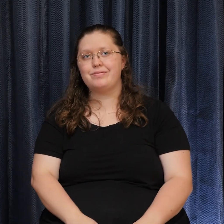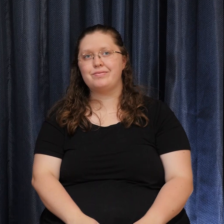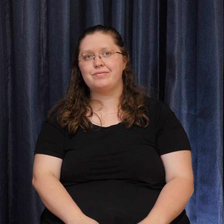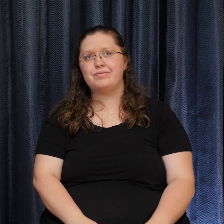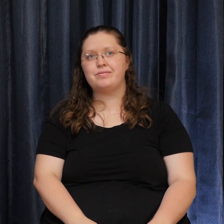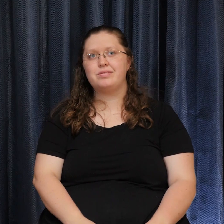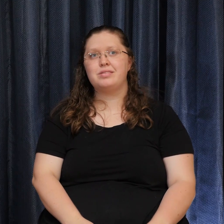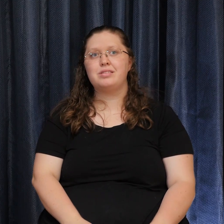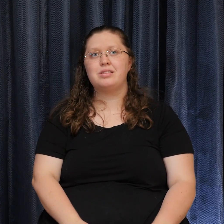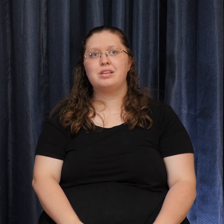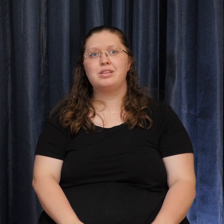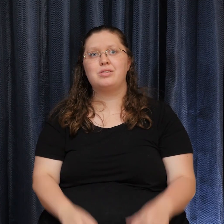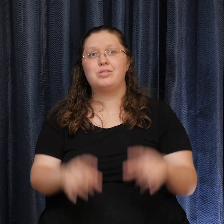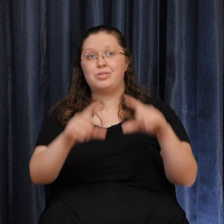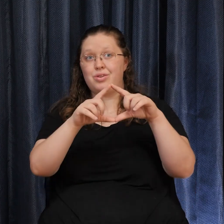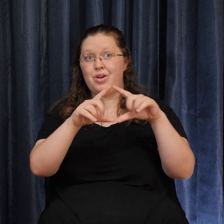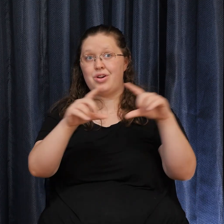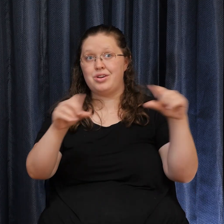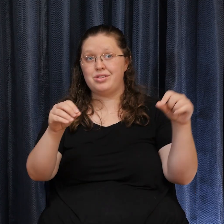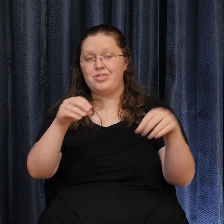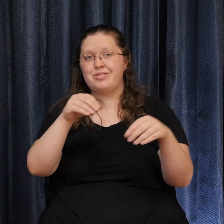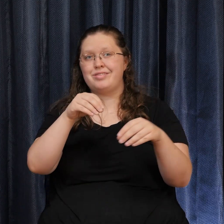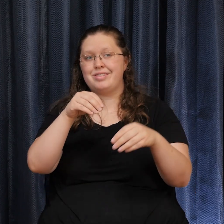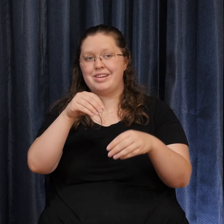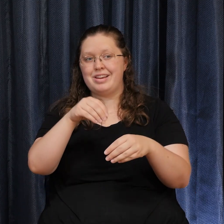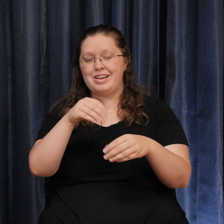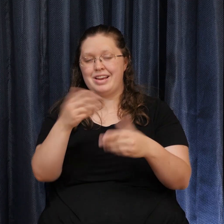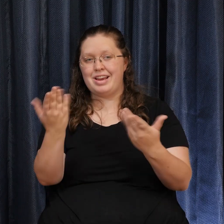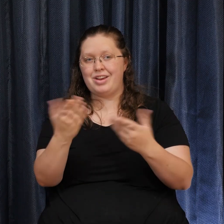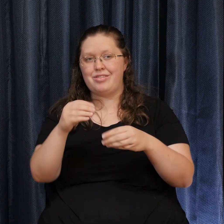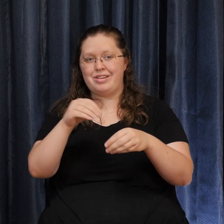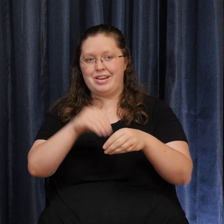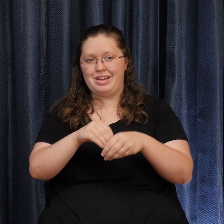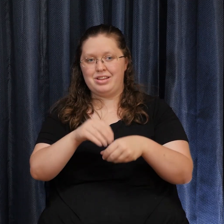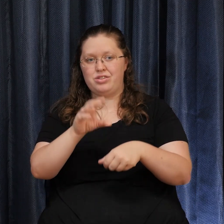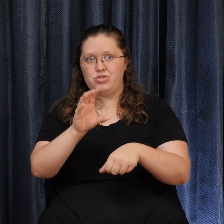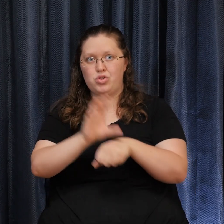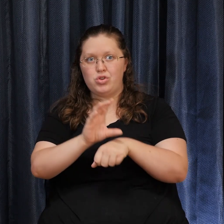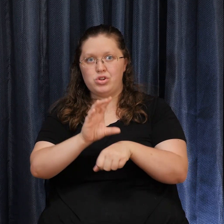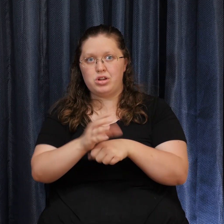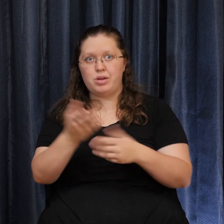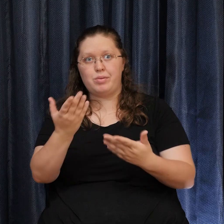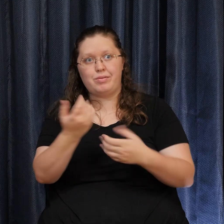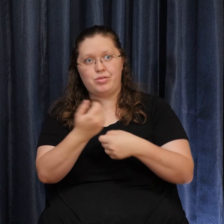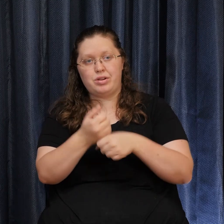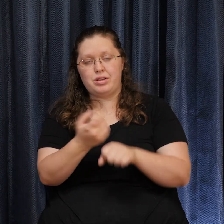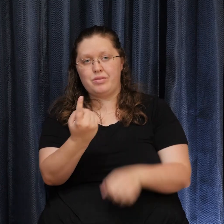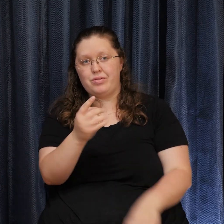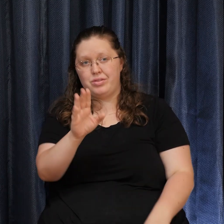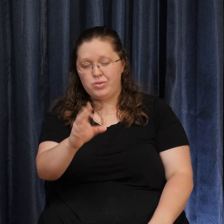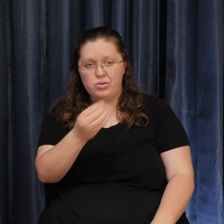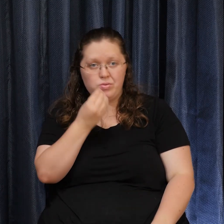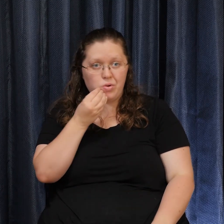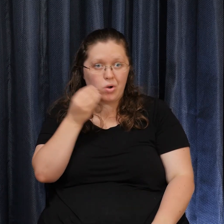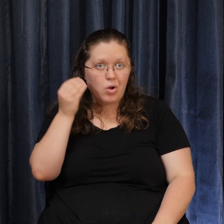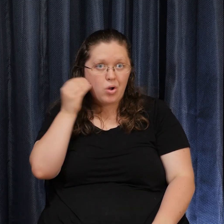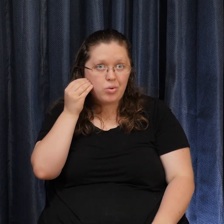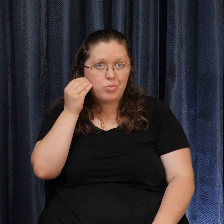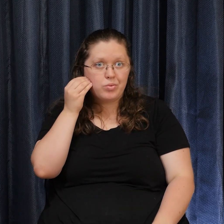little cards That are in the sanctuary But you may have Created something There in your home Where you Put that in a basket To represent